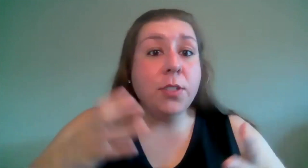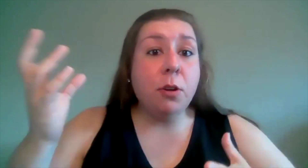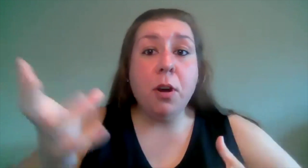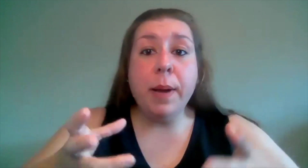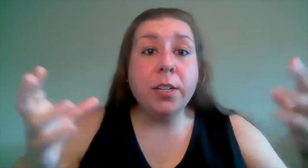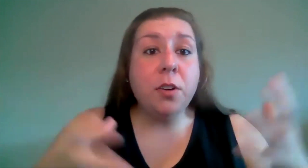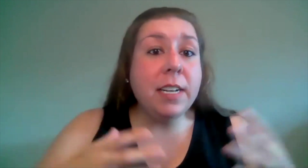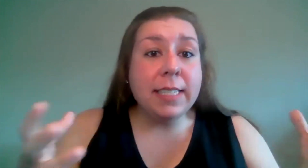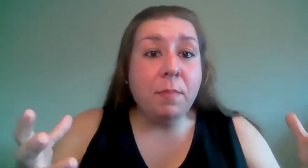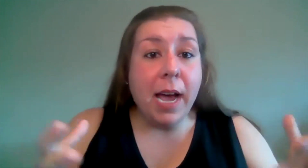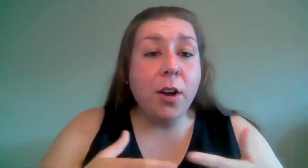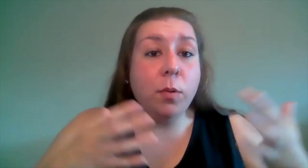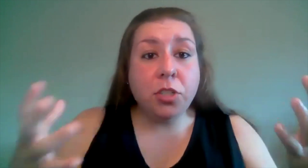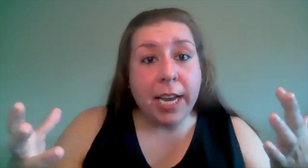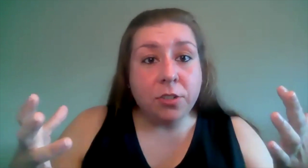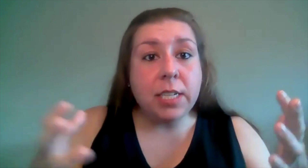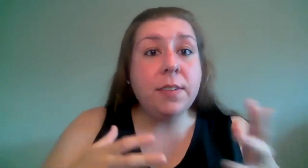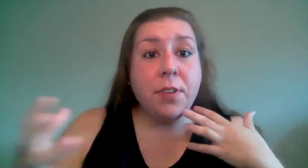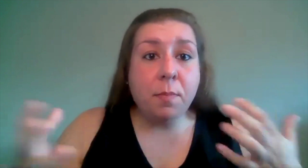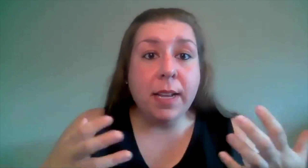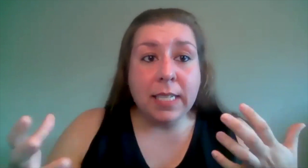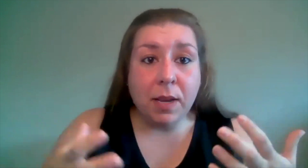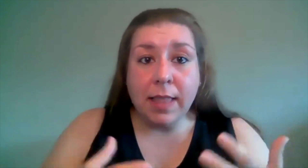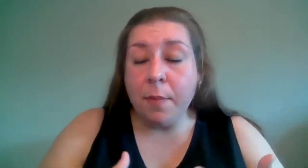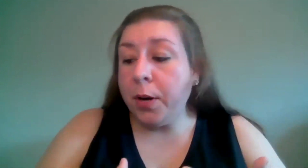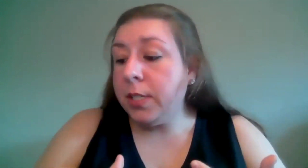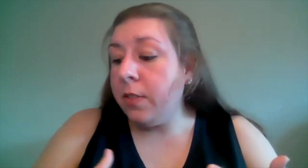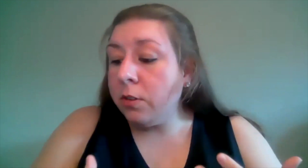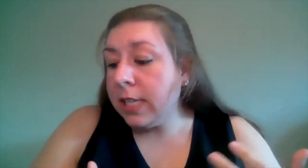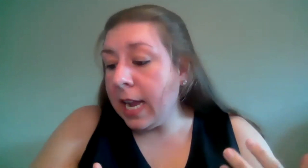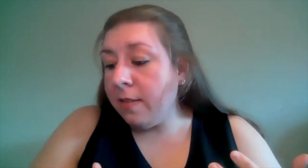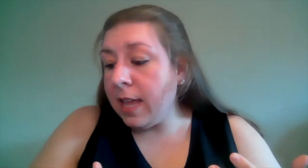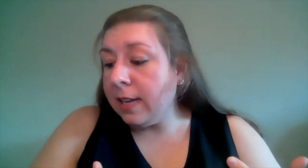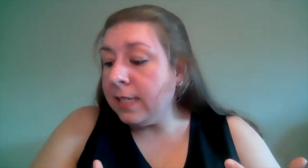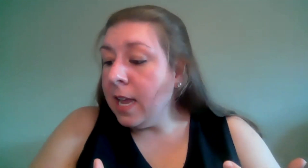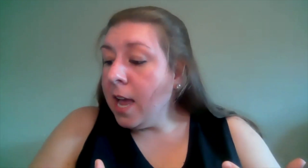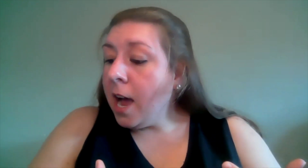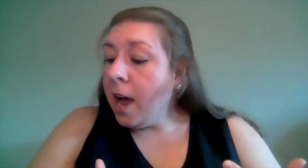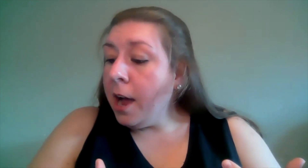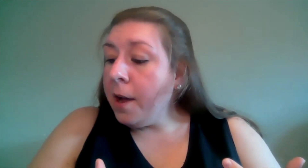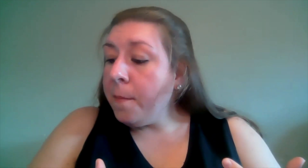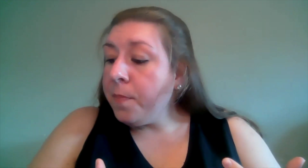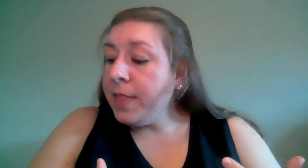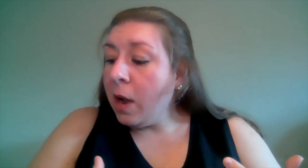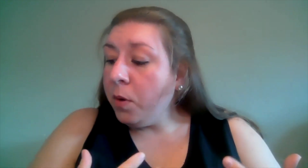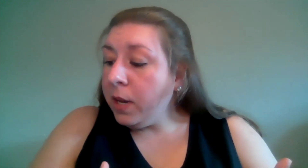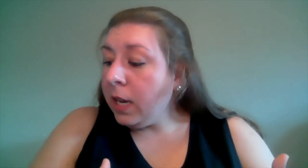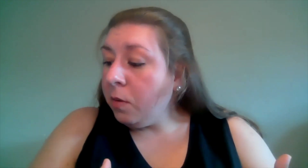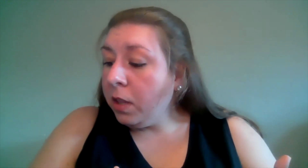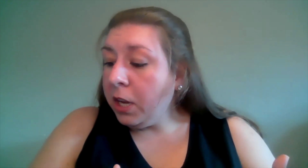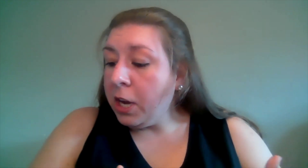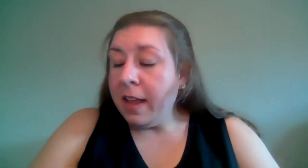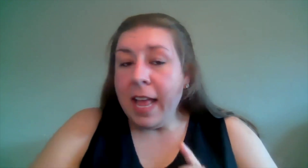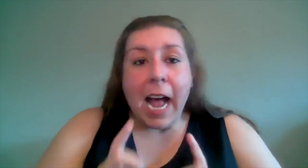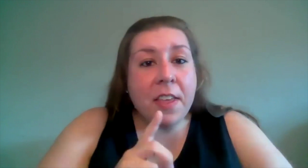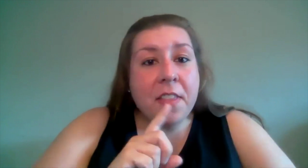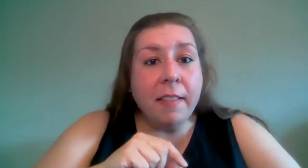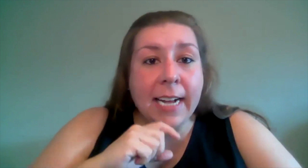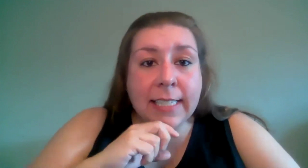alto or a baritone it doesn't matter we'll change it to meet that person those kind of things um that would be really good and then the last